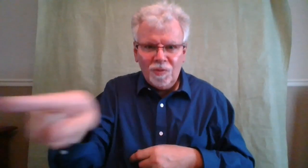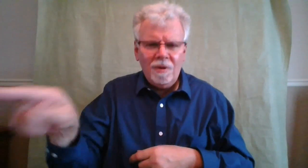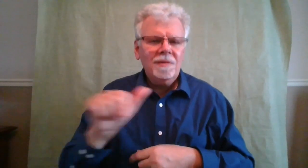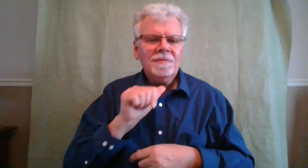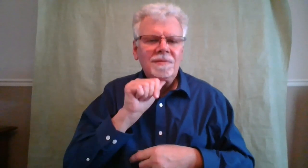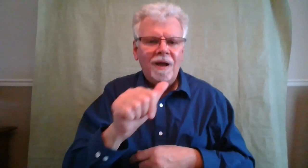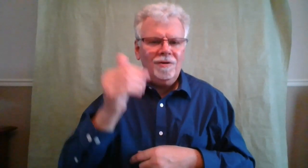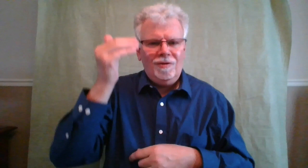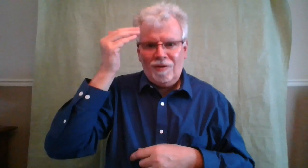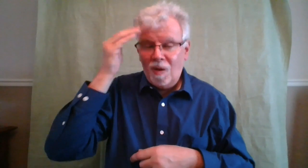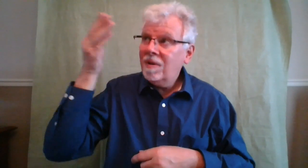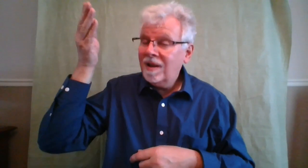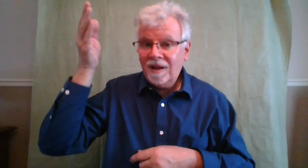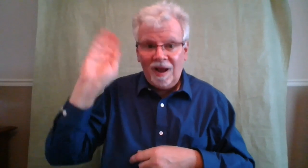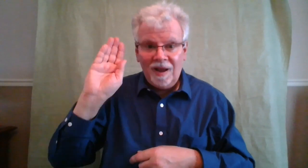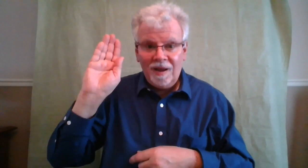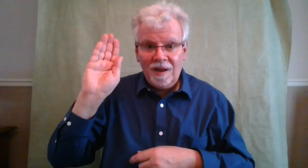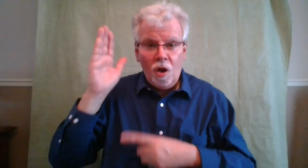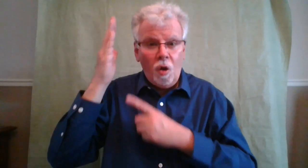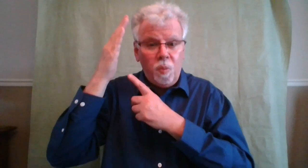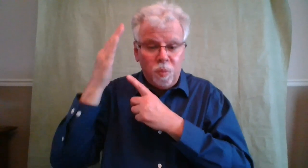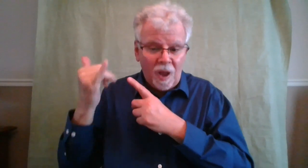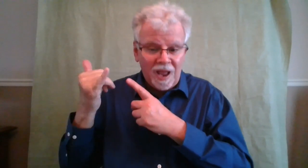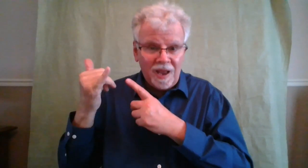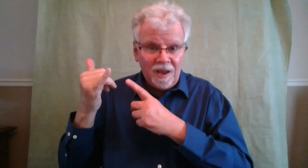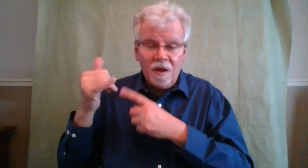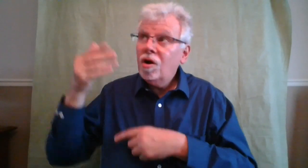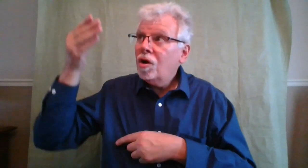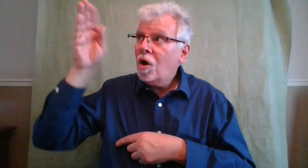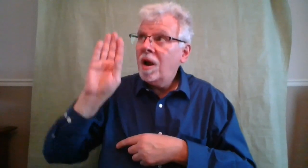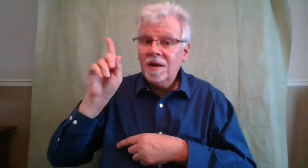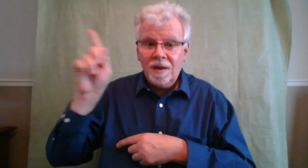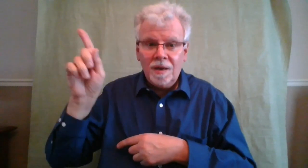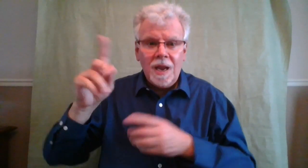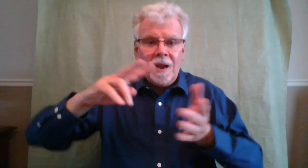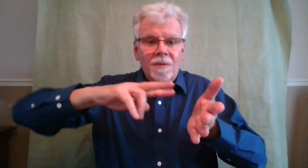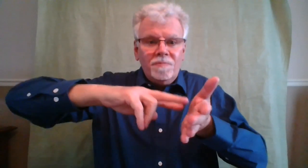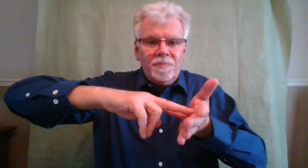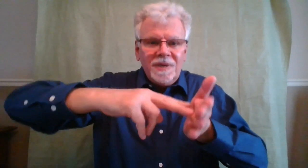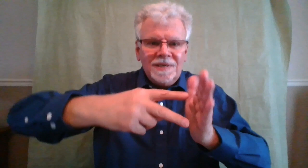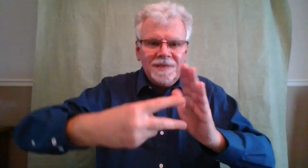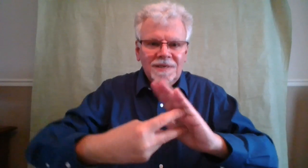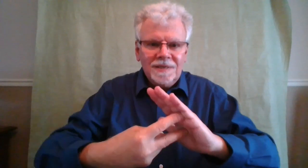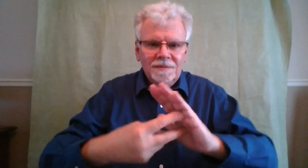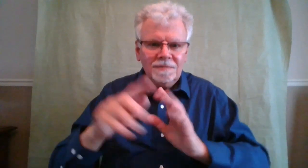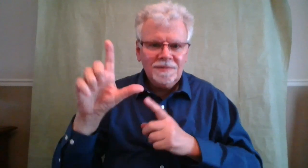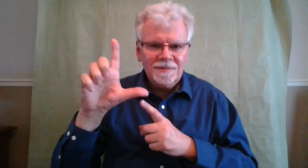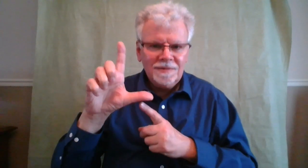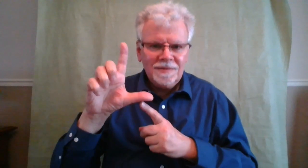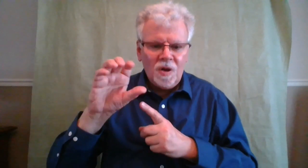does not know God. For God is is